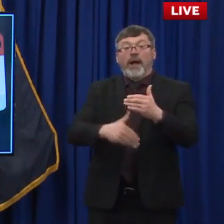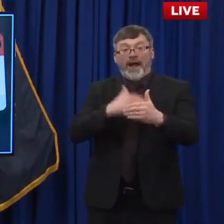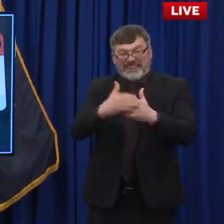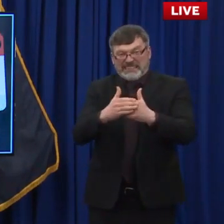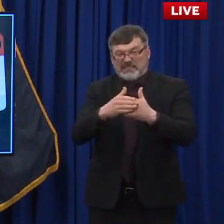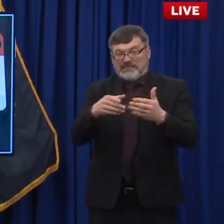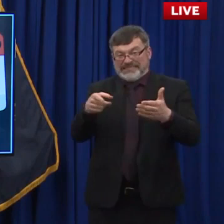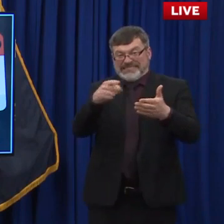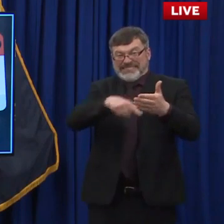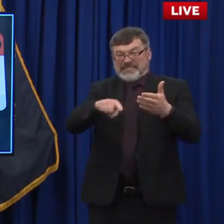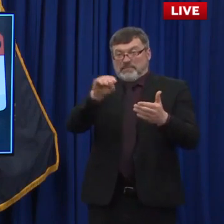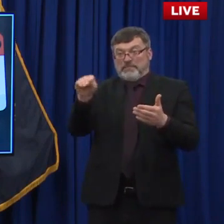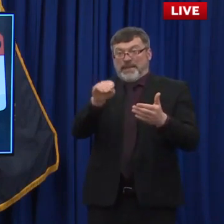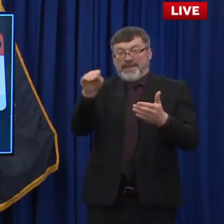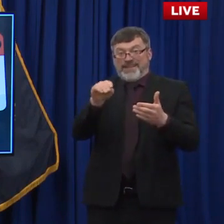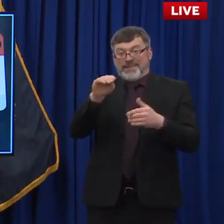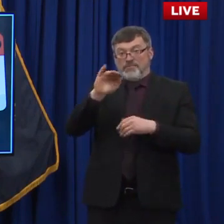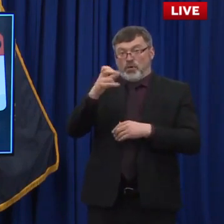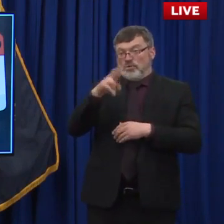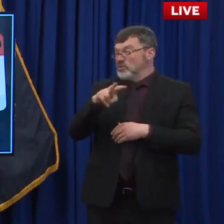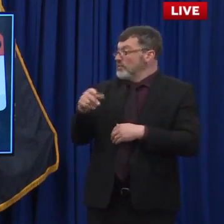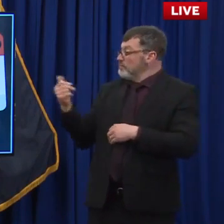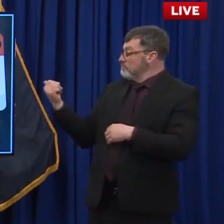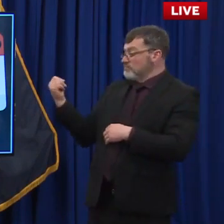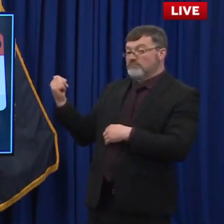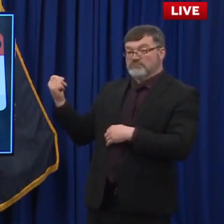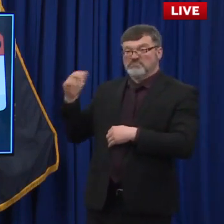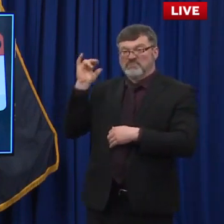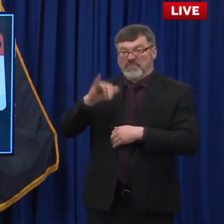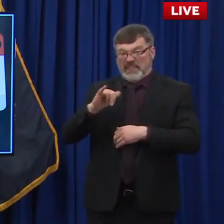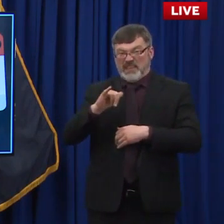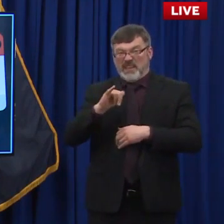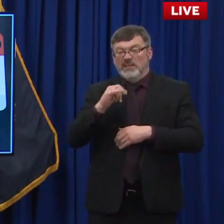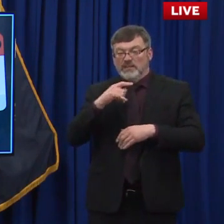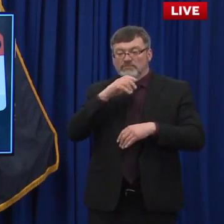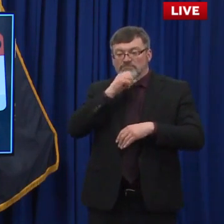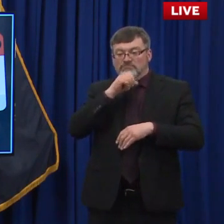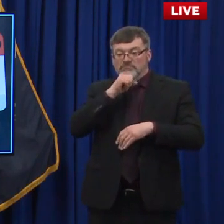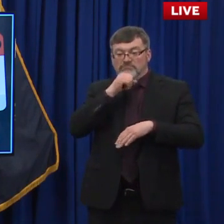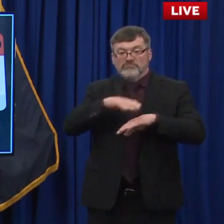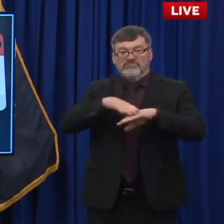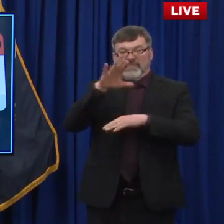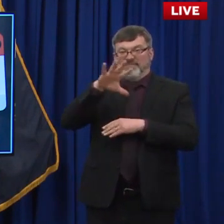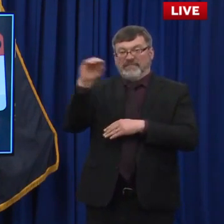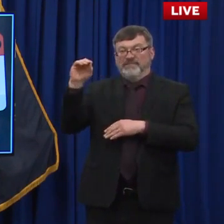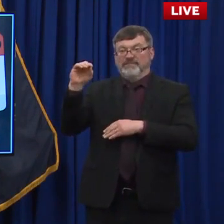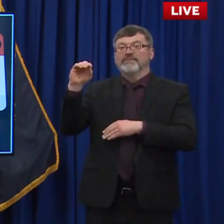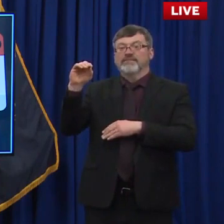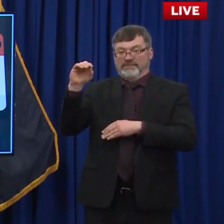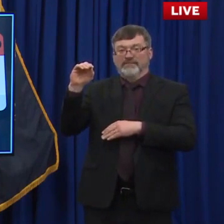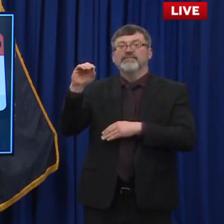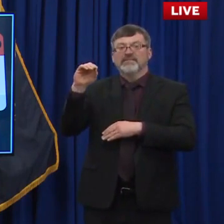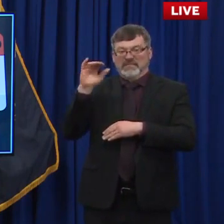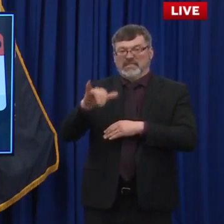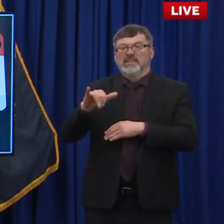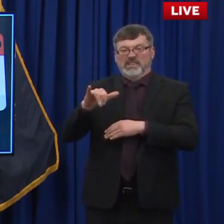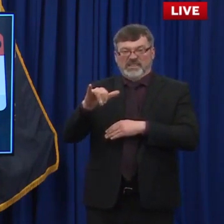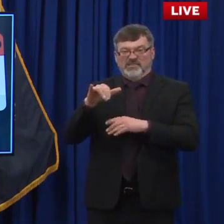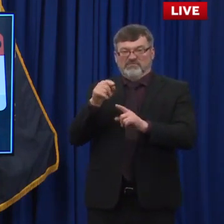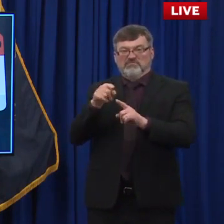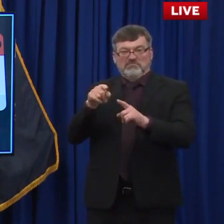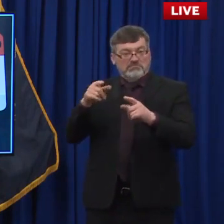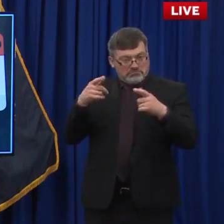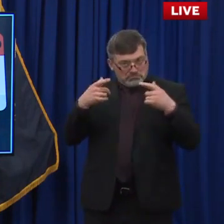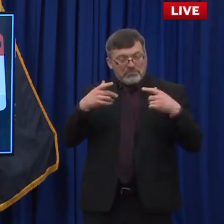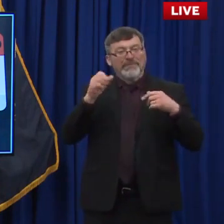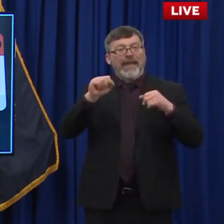22nd, a date that we were talking about about a week ago. Any New Hampshire resident 50 and older can sign up through Vinny